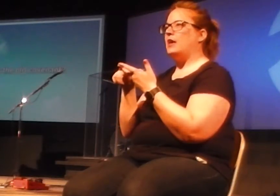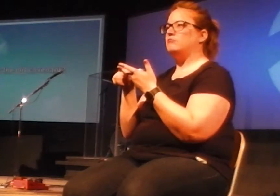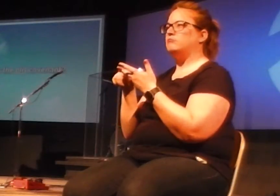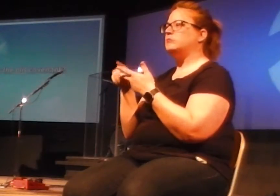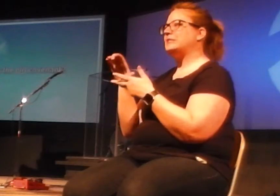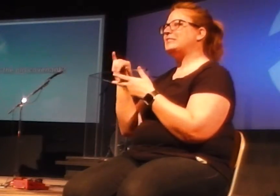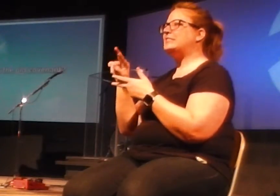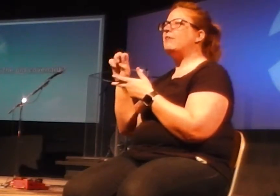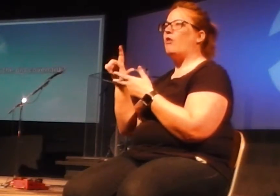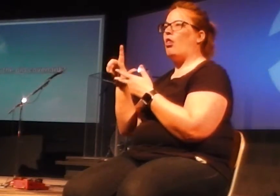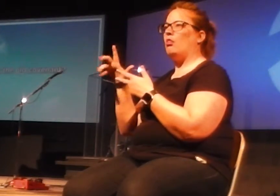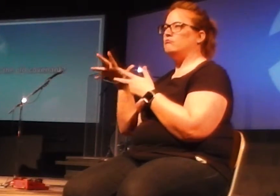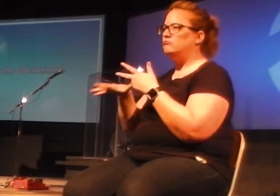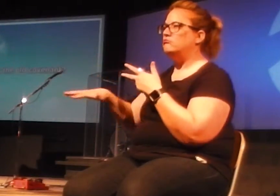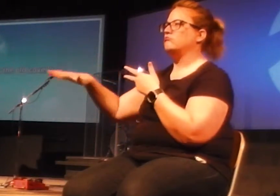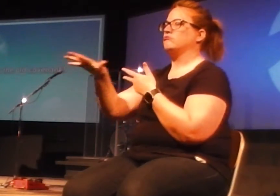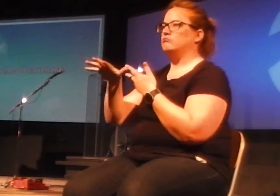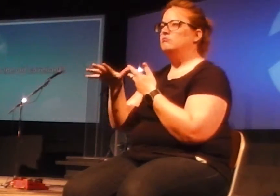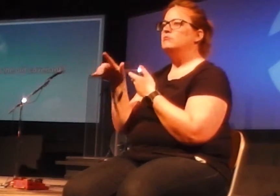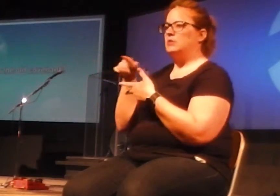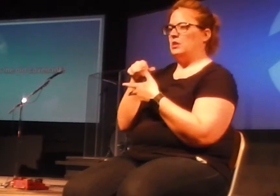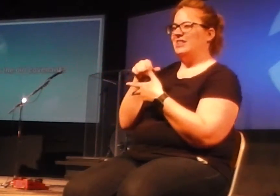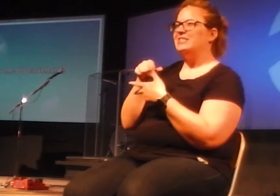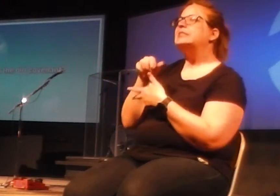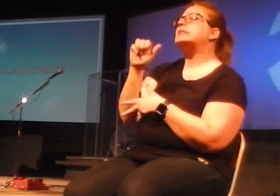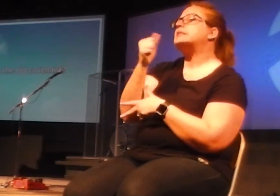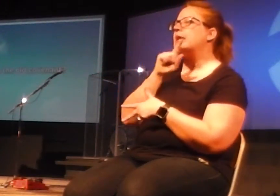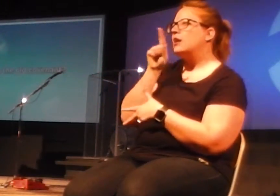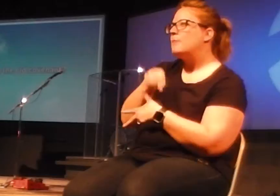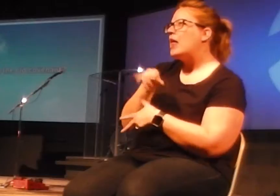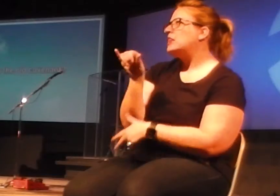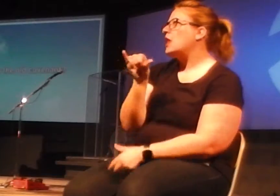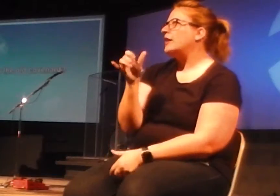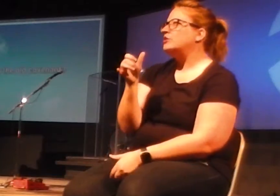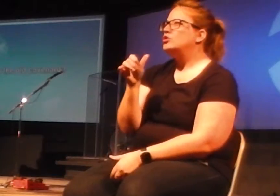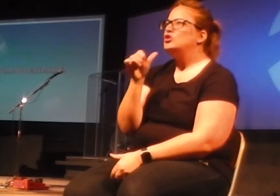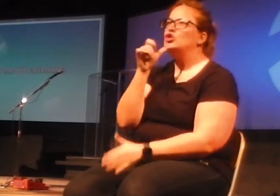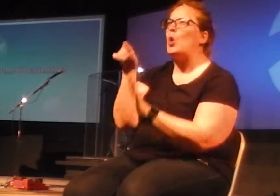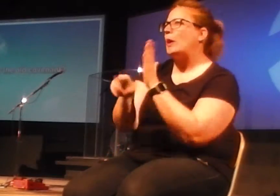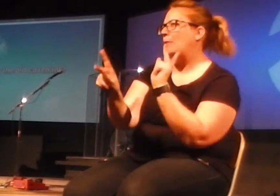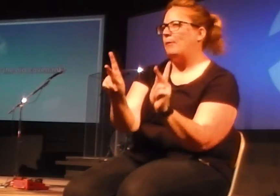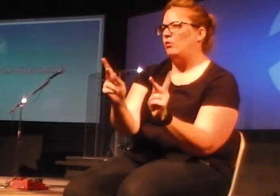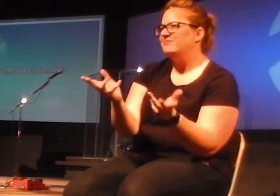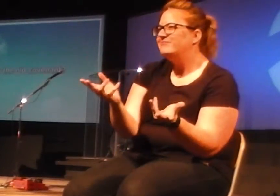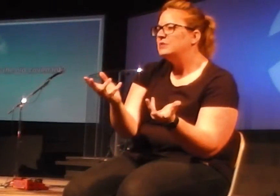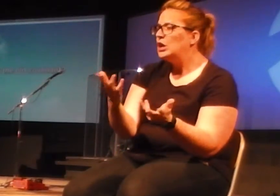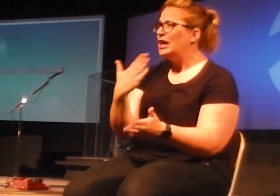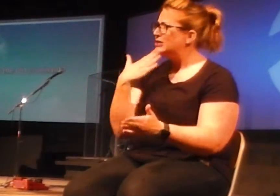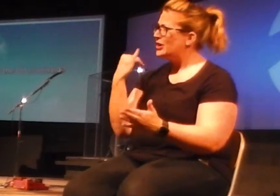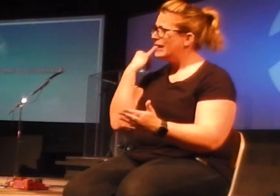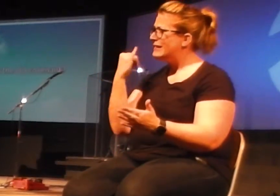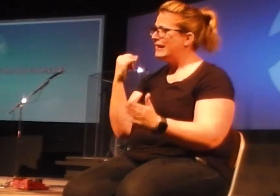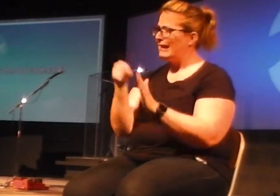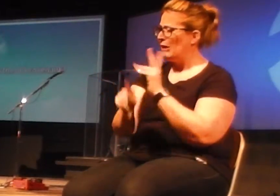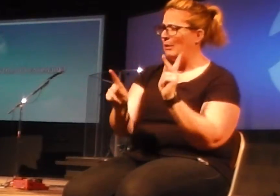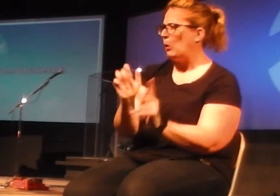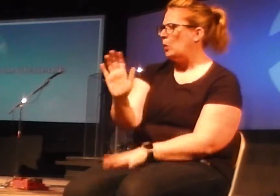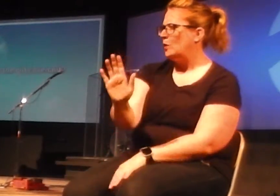law has to do with the Ten Commandments. Things like, don't kill people. Like, it's a good idea not to kill people. That's the moral law.